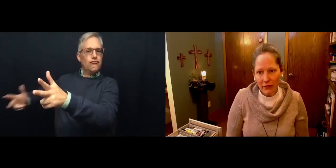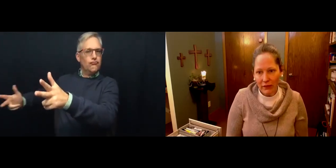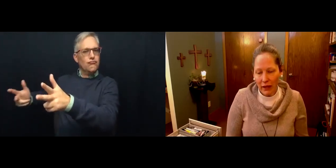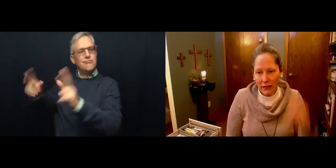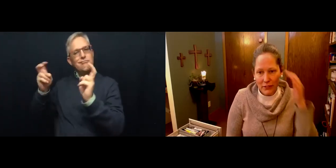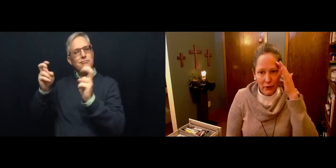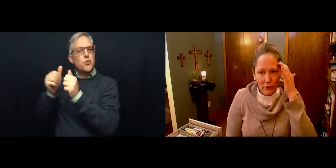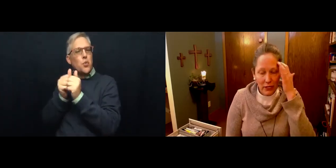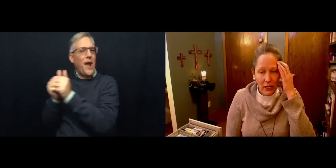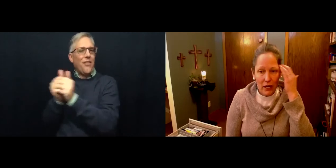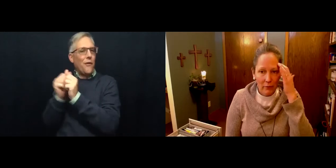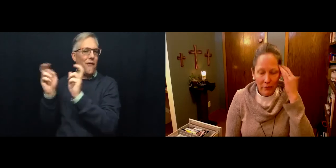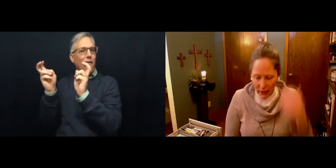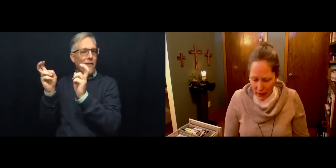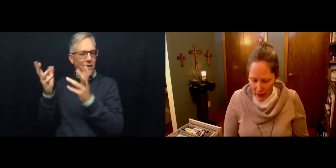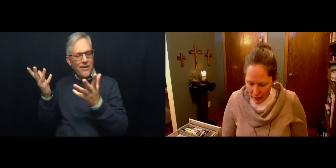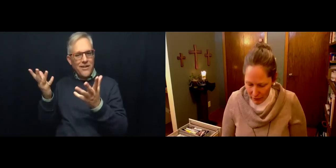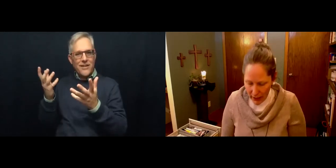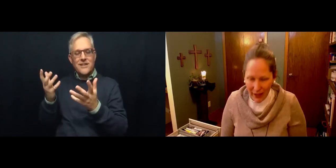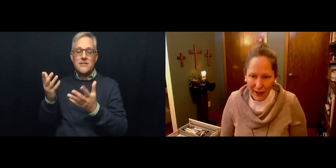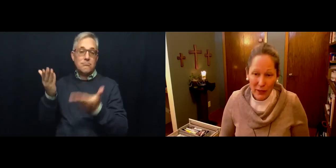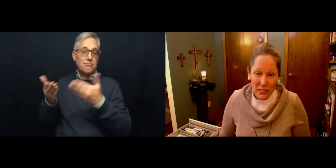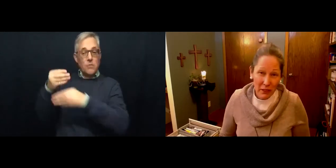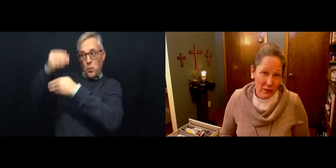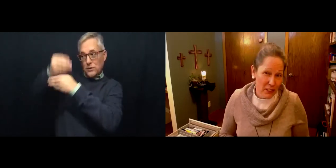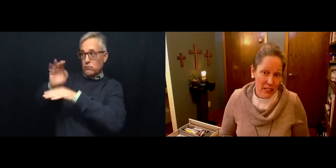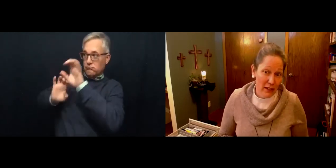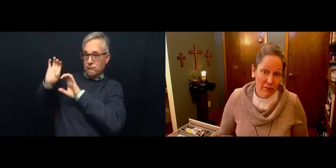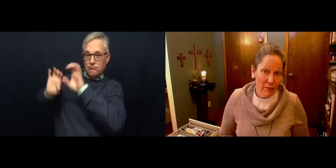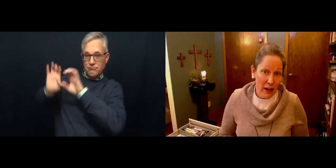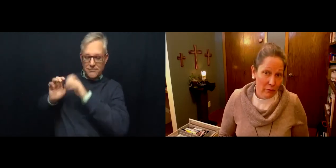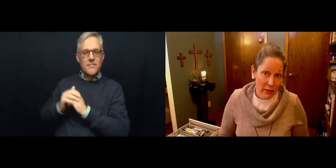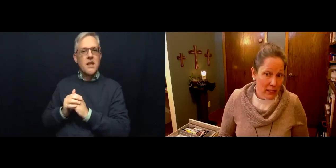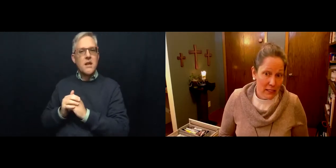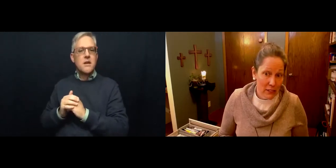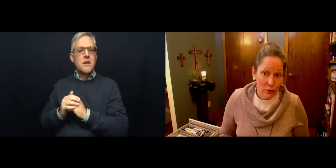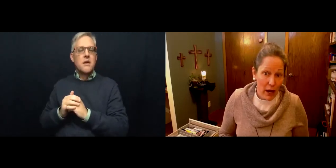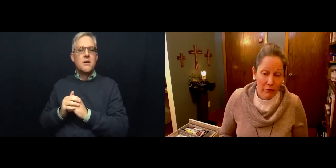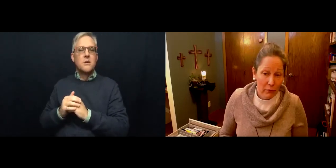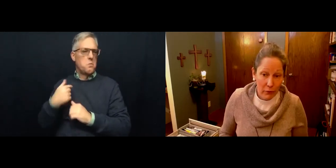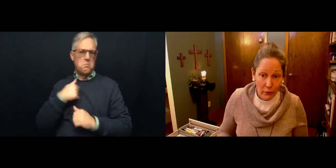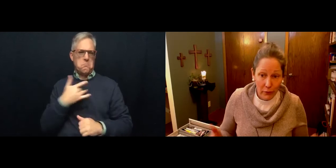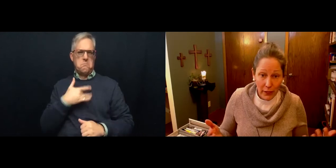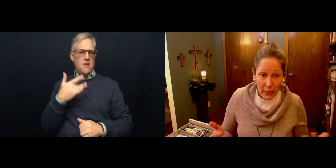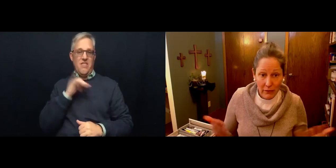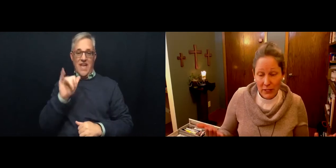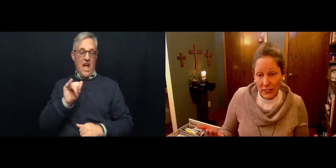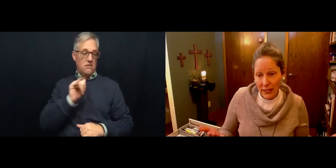And so you can come for that. And we expect it'll just take like five minutes to drive through if you decide